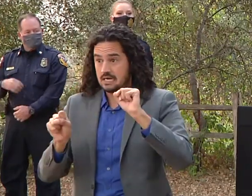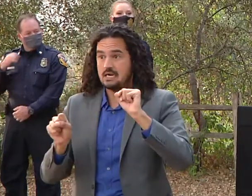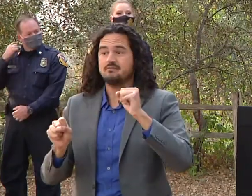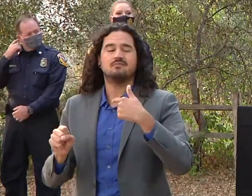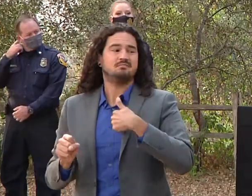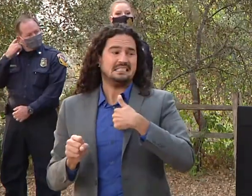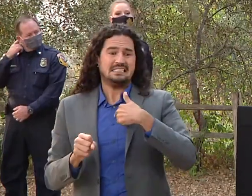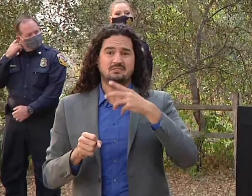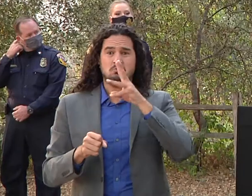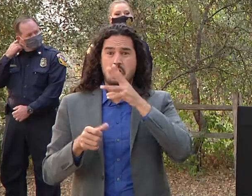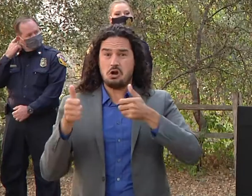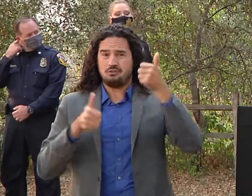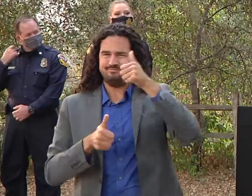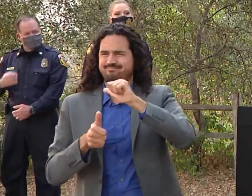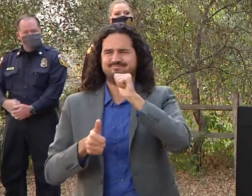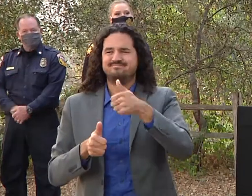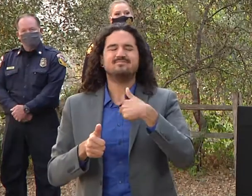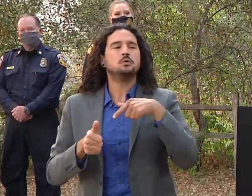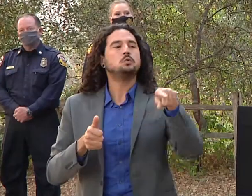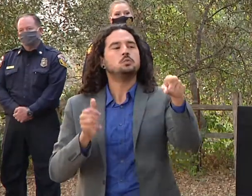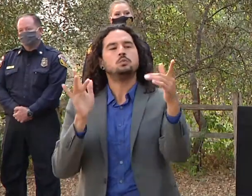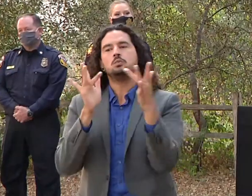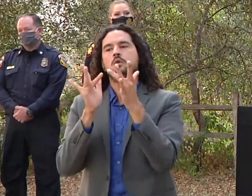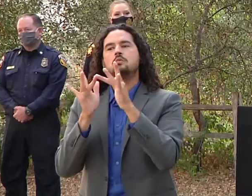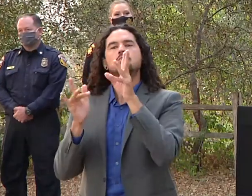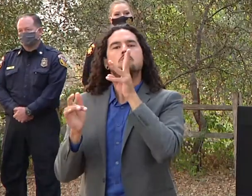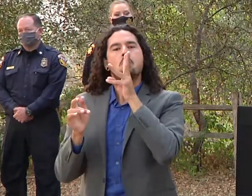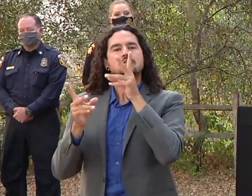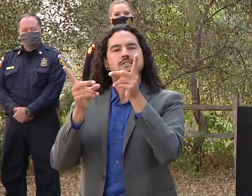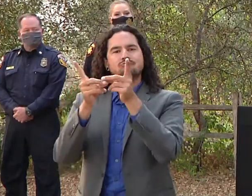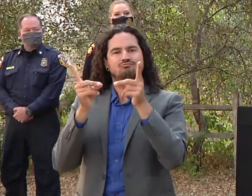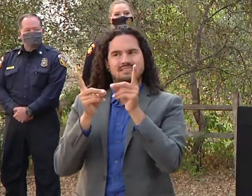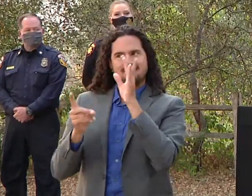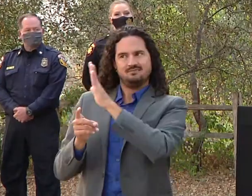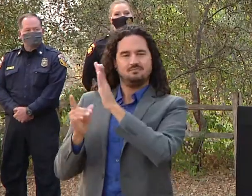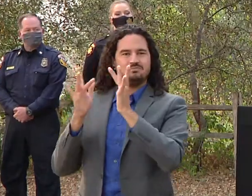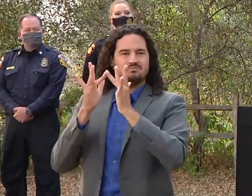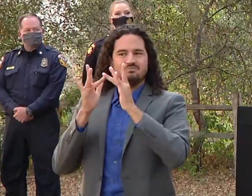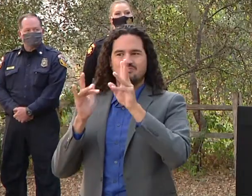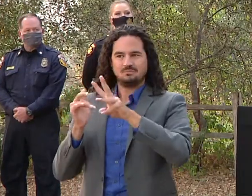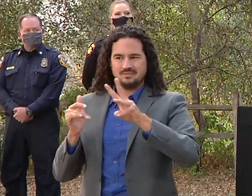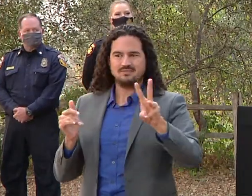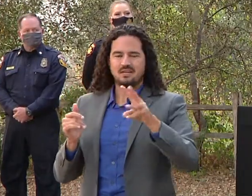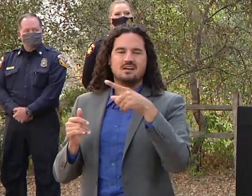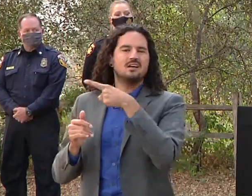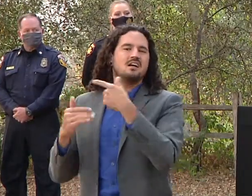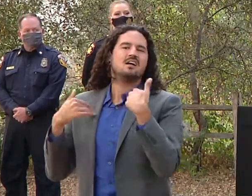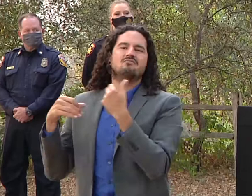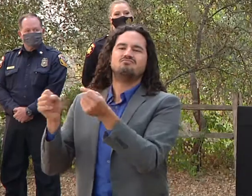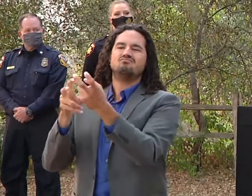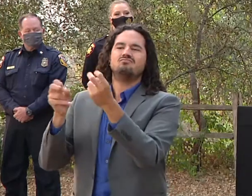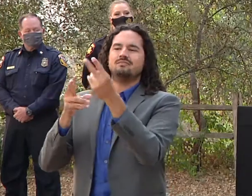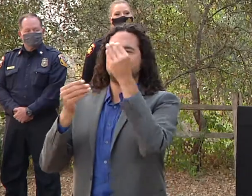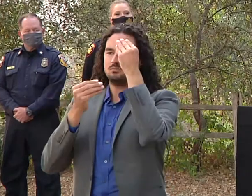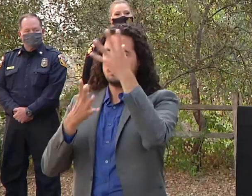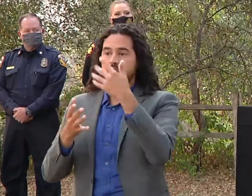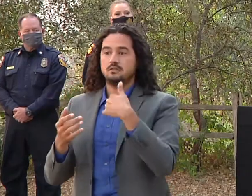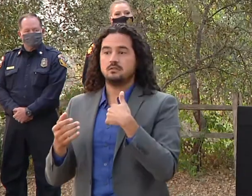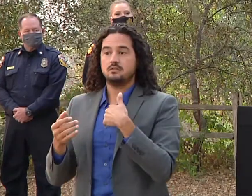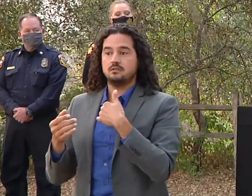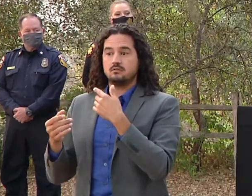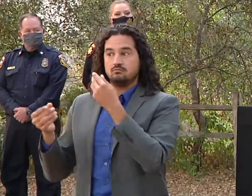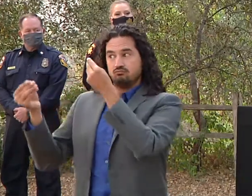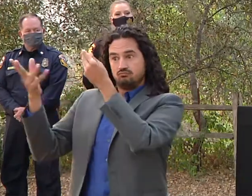check the SLB Water District website to make sure that I have the best information. And I want to say that was updated at like 3 o'clock this afternoon with new